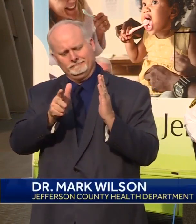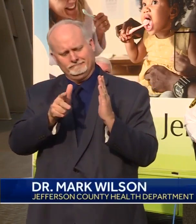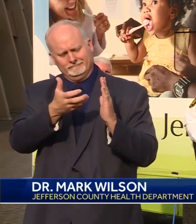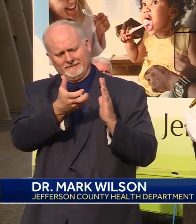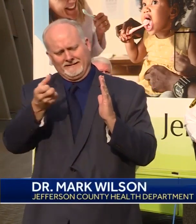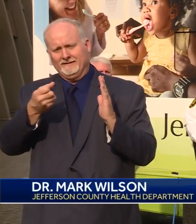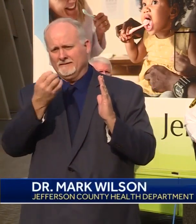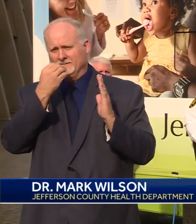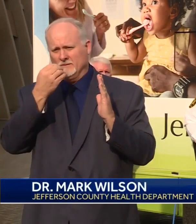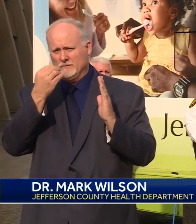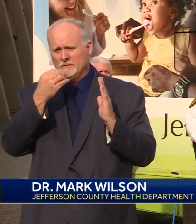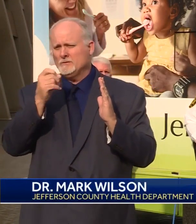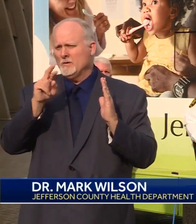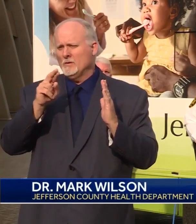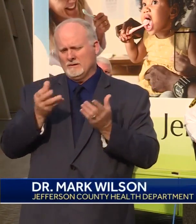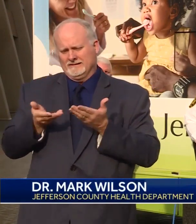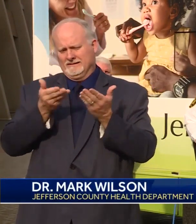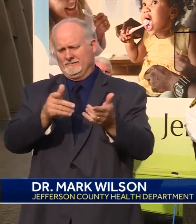delivery.